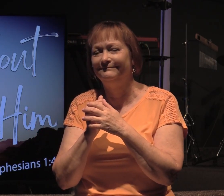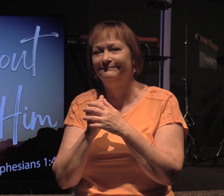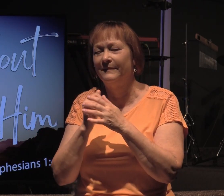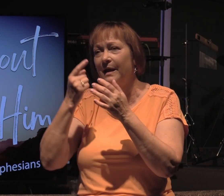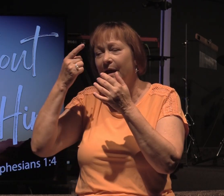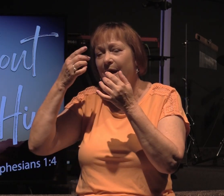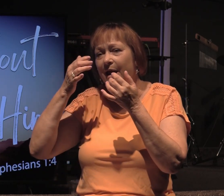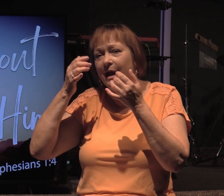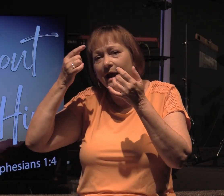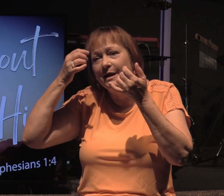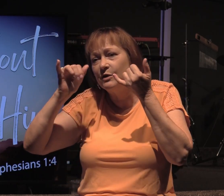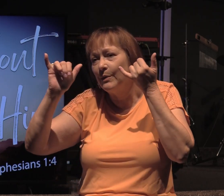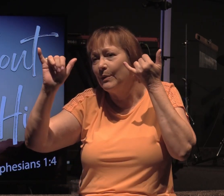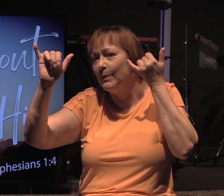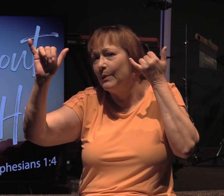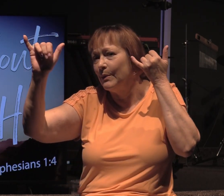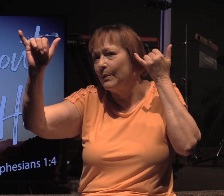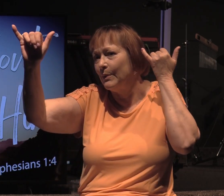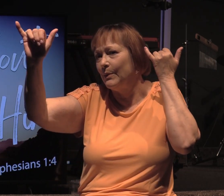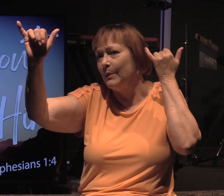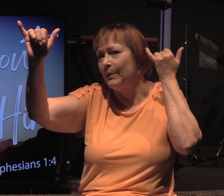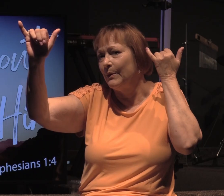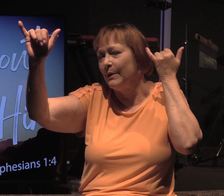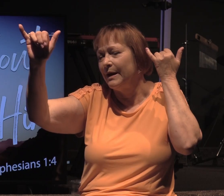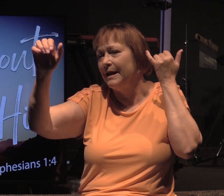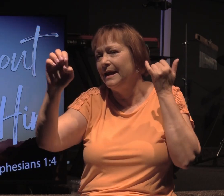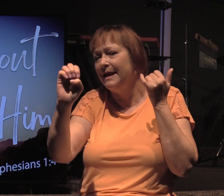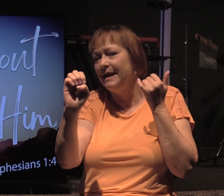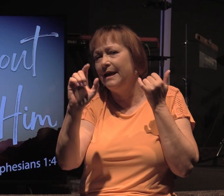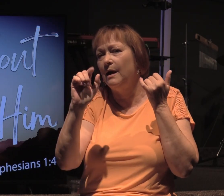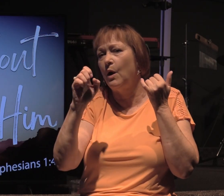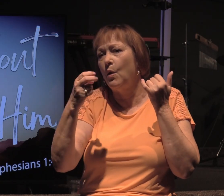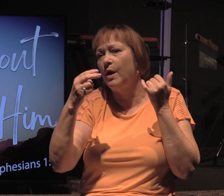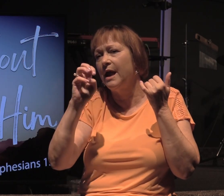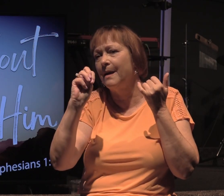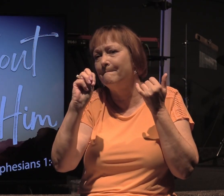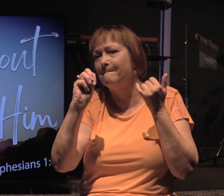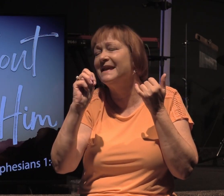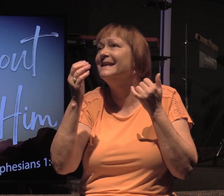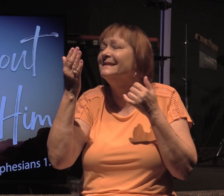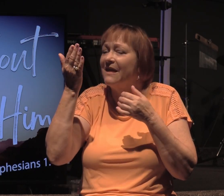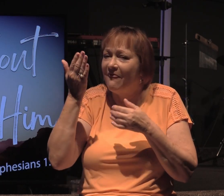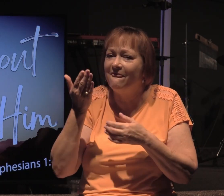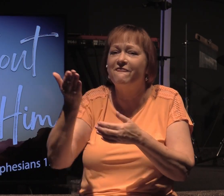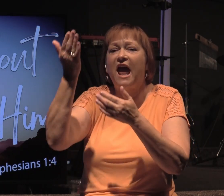Eternity passed and evil is there.